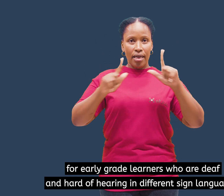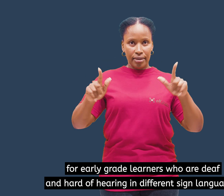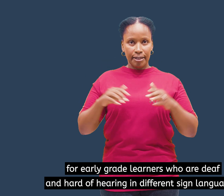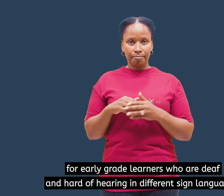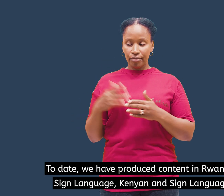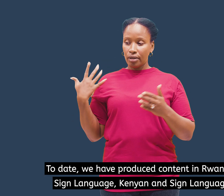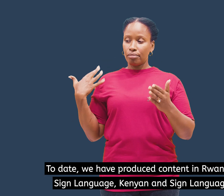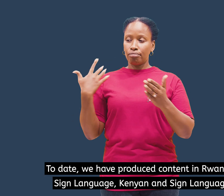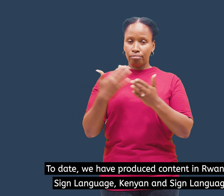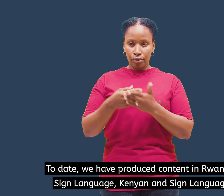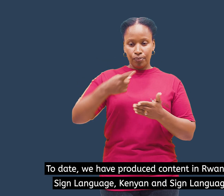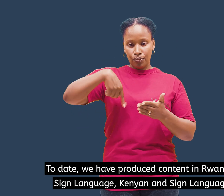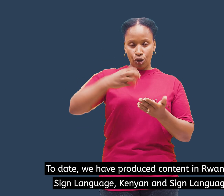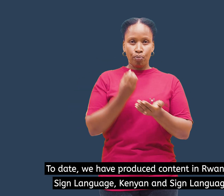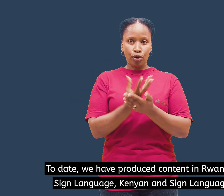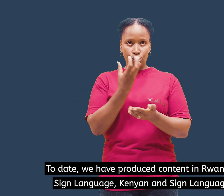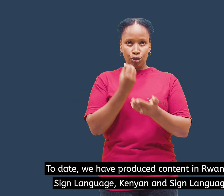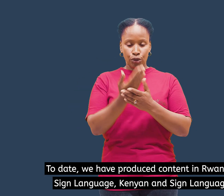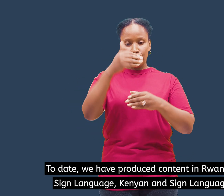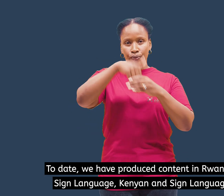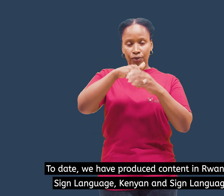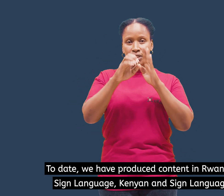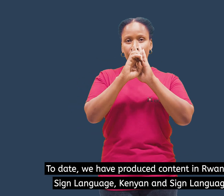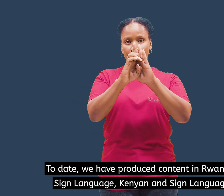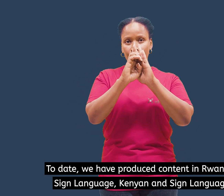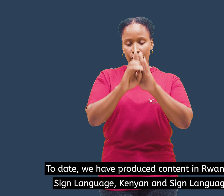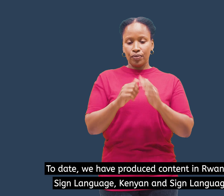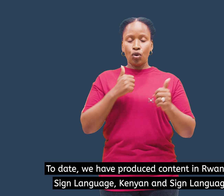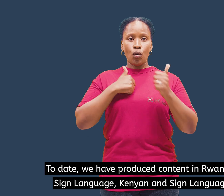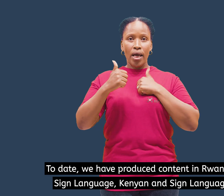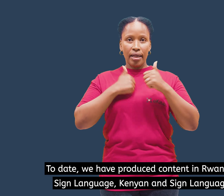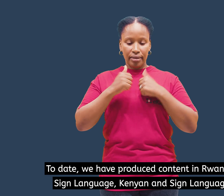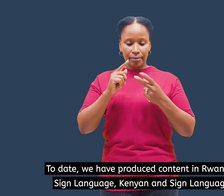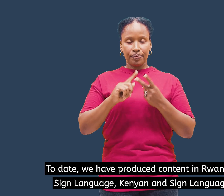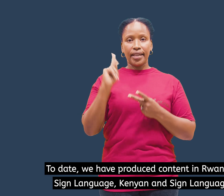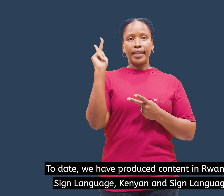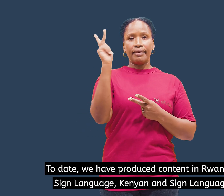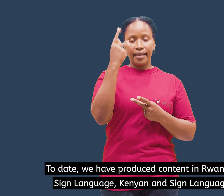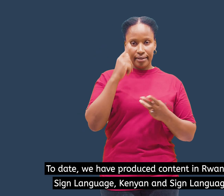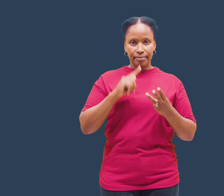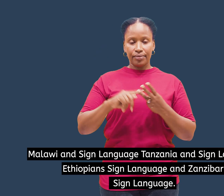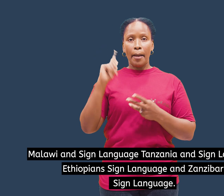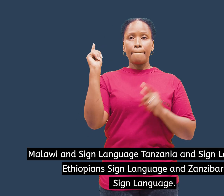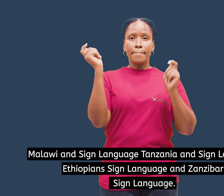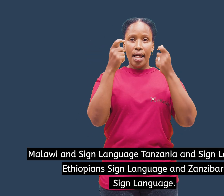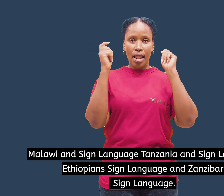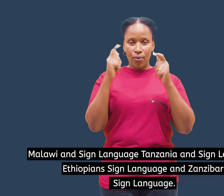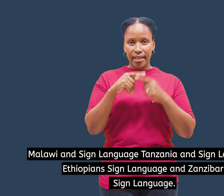To date, we have produced content in Rwandan Sign Language, Kenyan Sign Language, Malawian Sign Language,